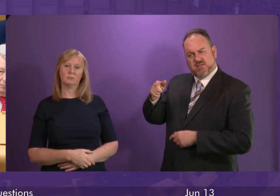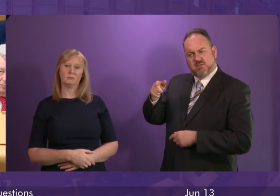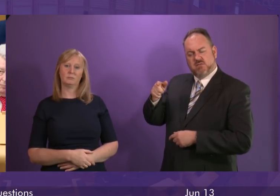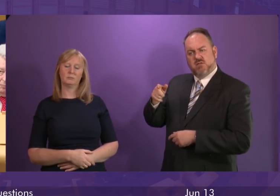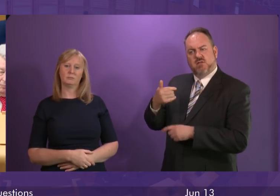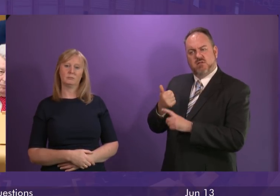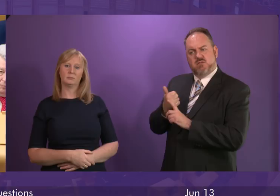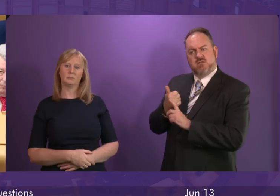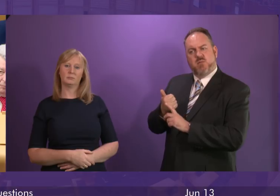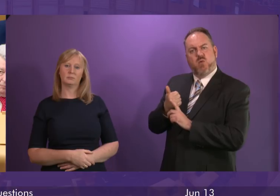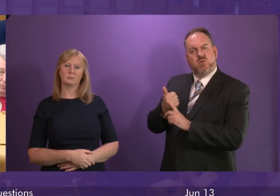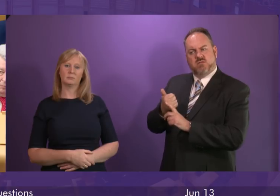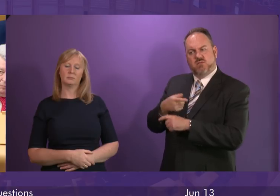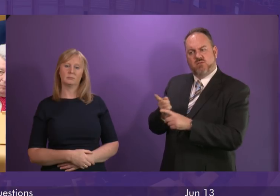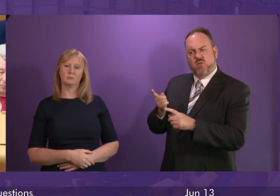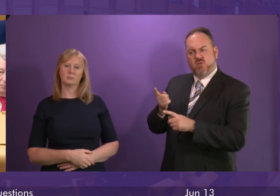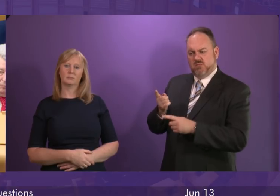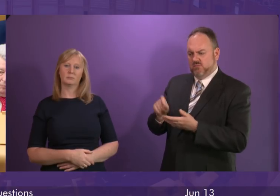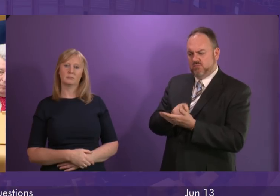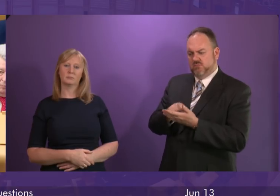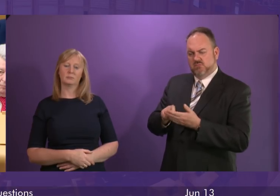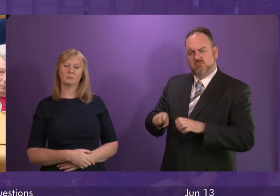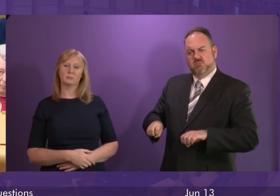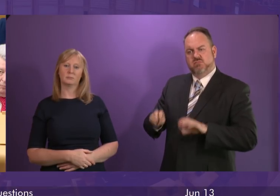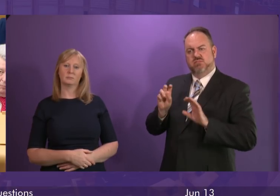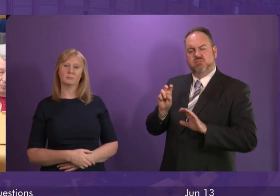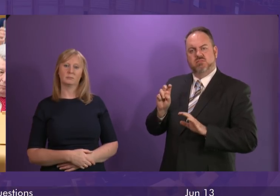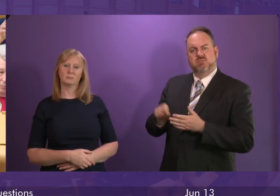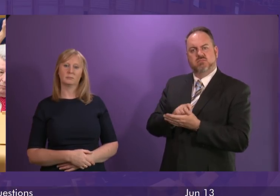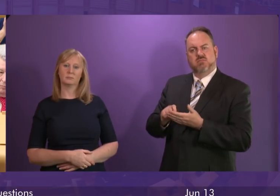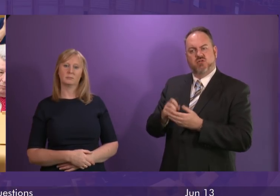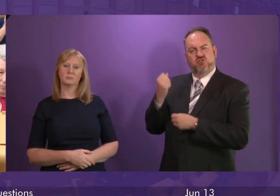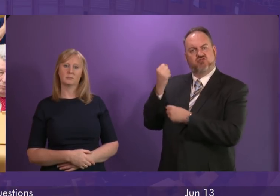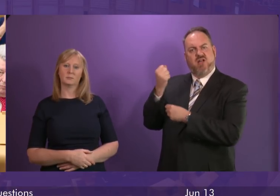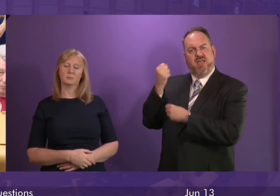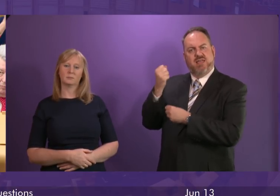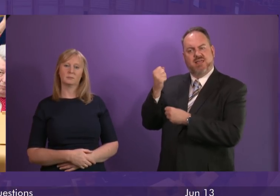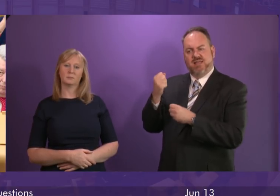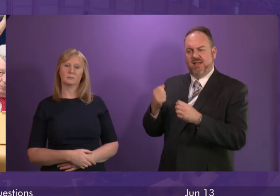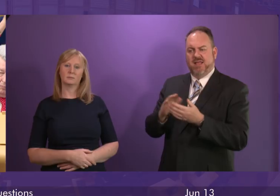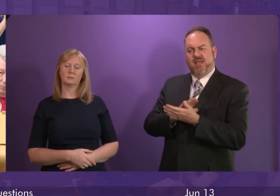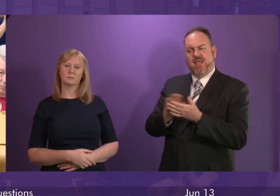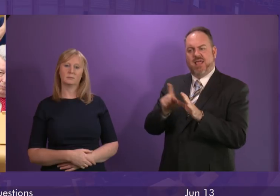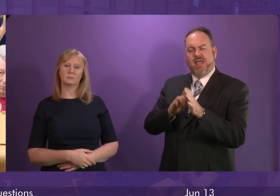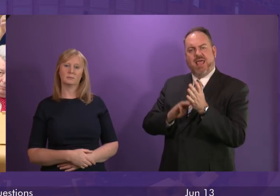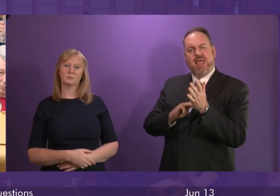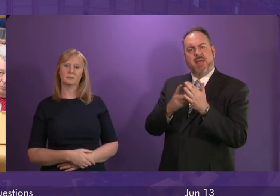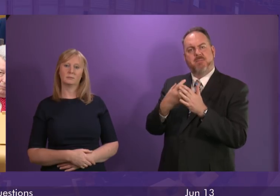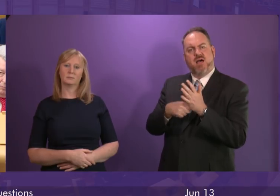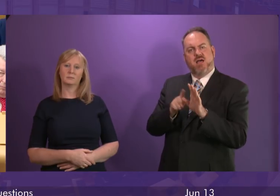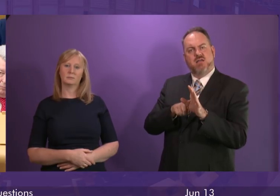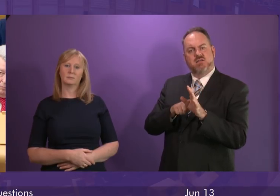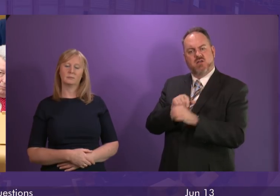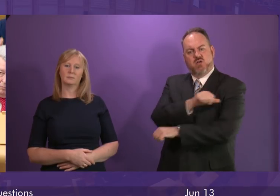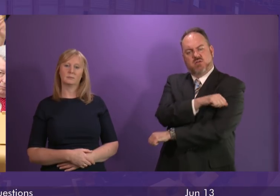GMB union are battled and 300 members of staff at Herr Meyers Hospital on taking strike action. A payroll system change means